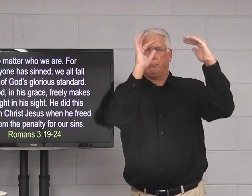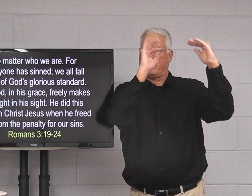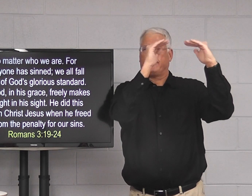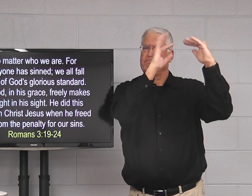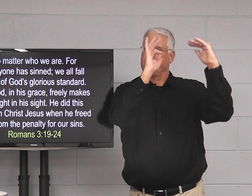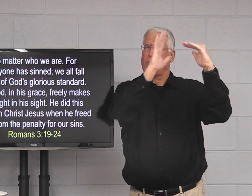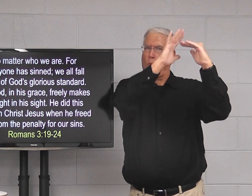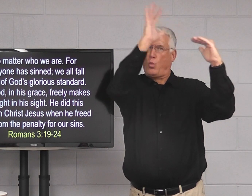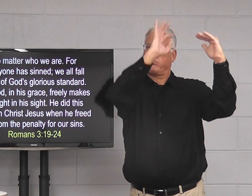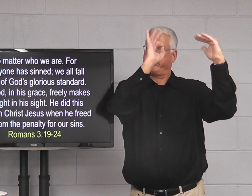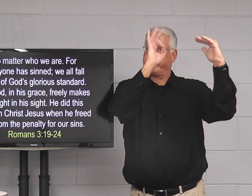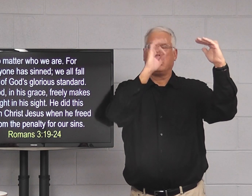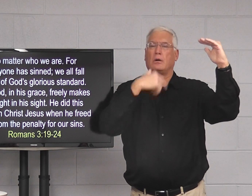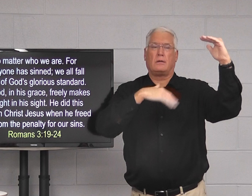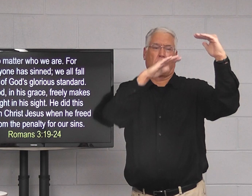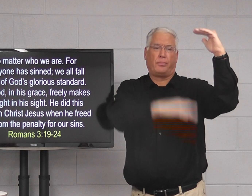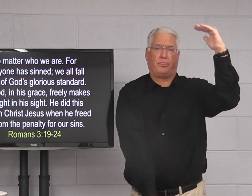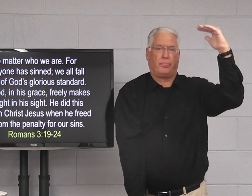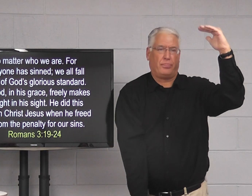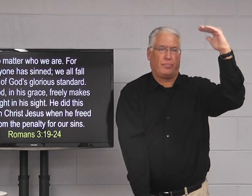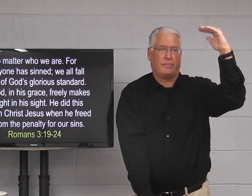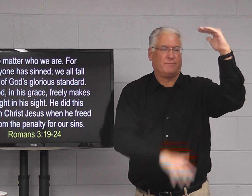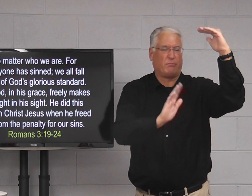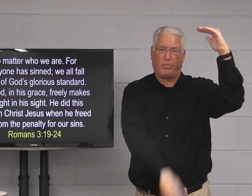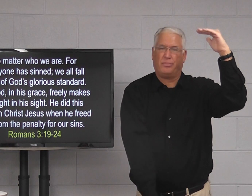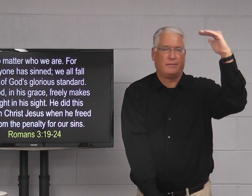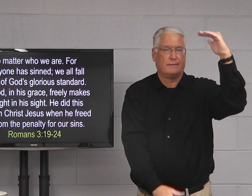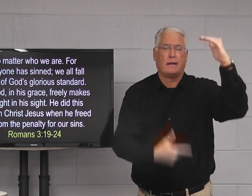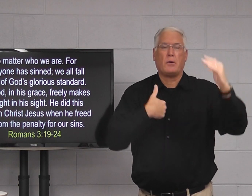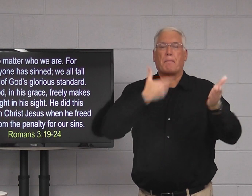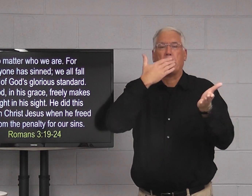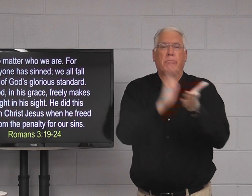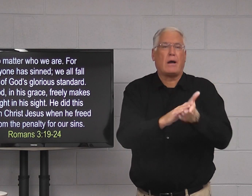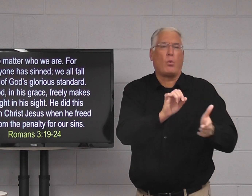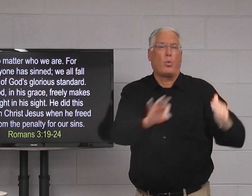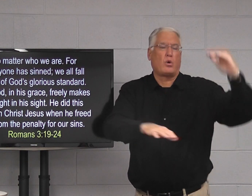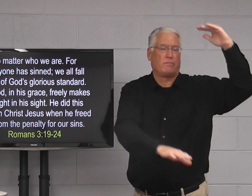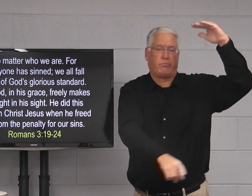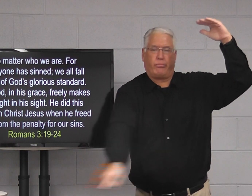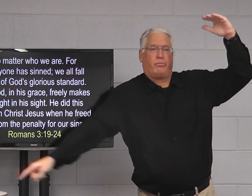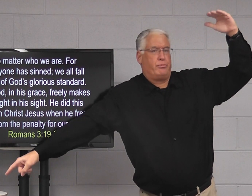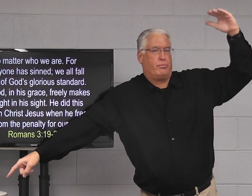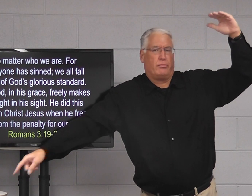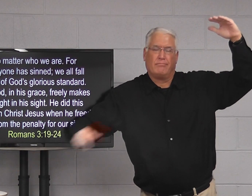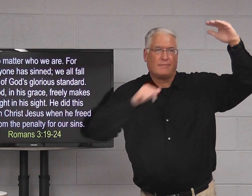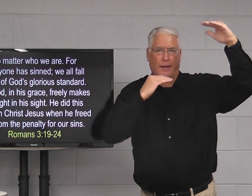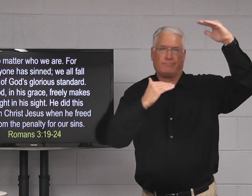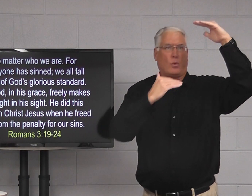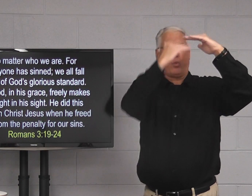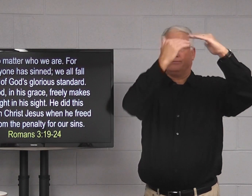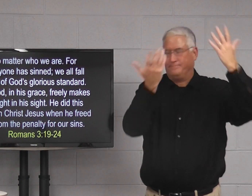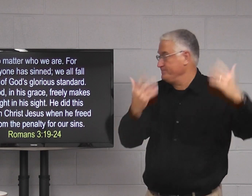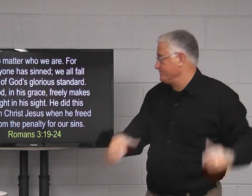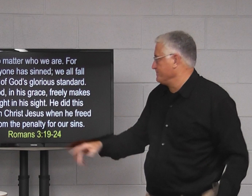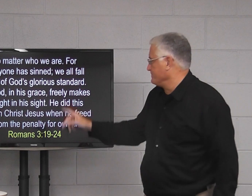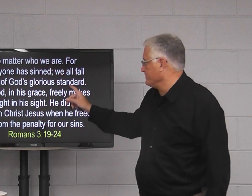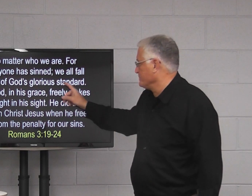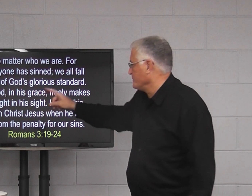fall short of his measures. We're bad off. We don't even